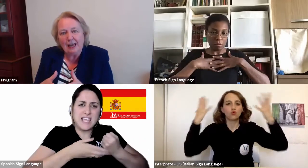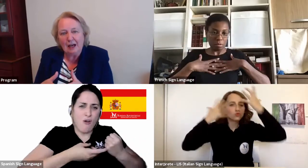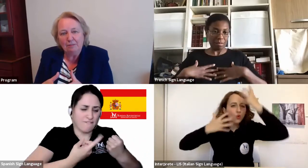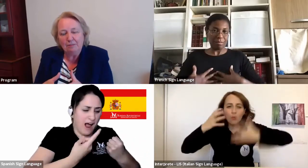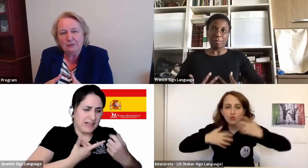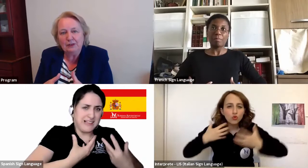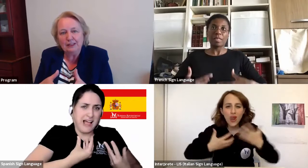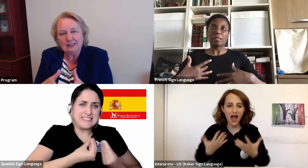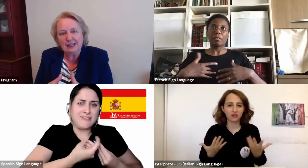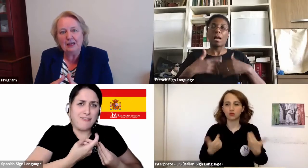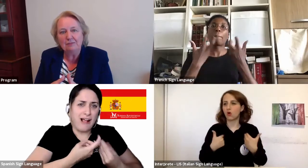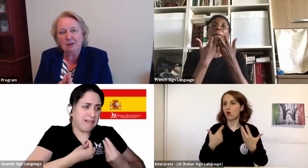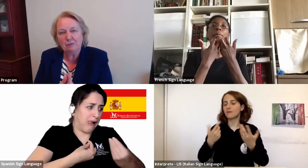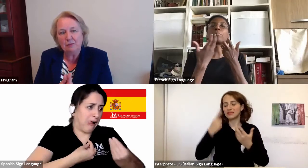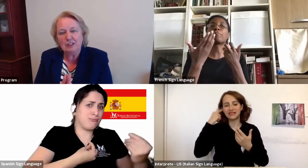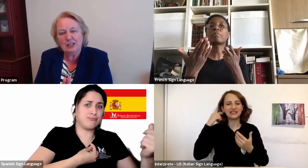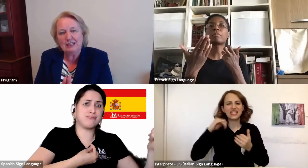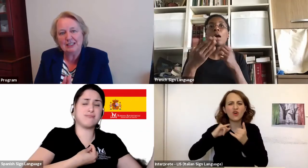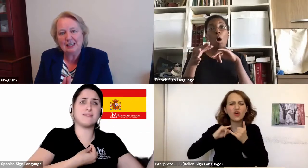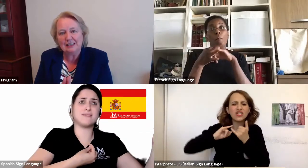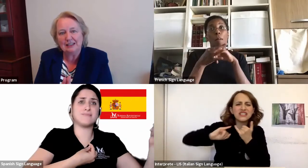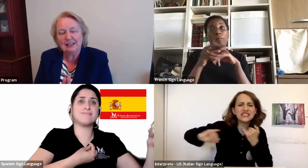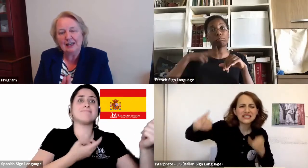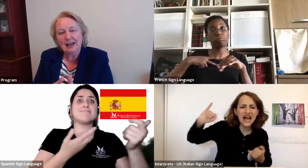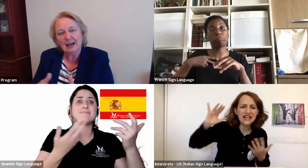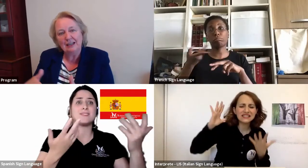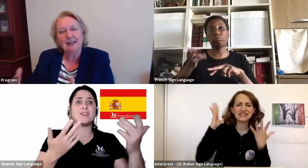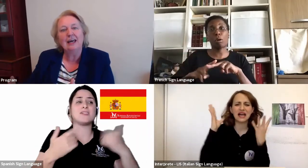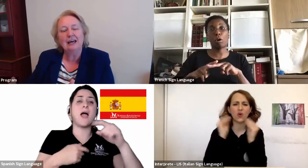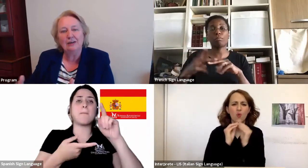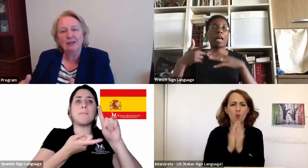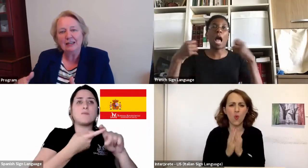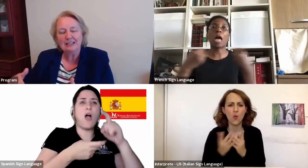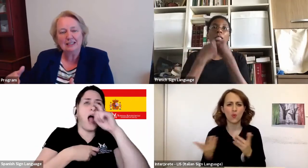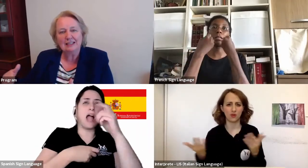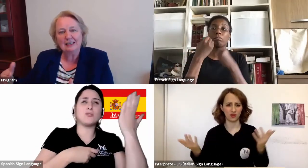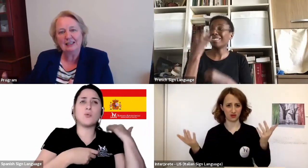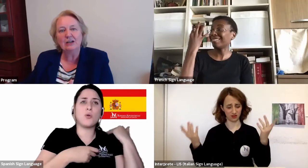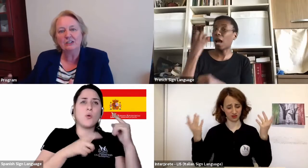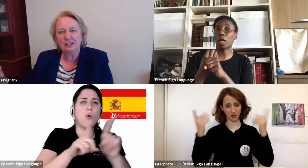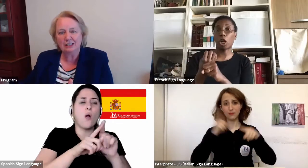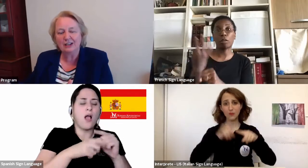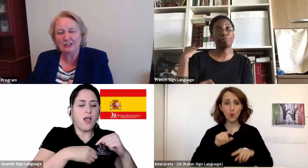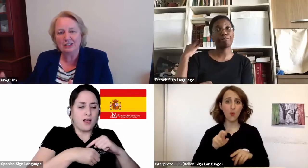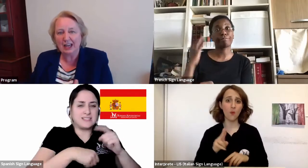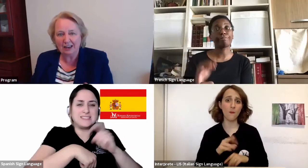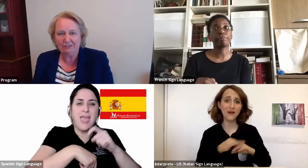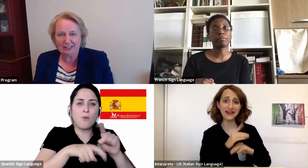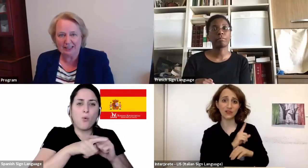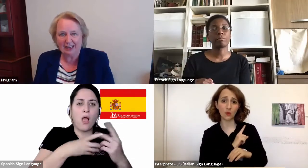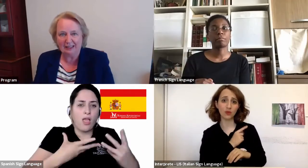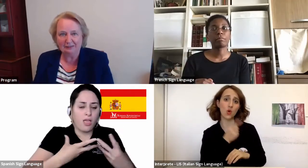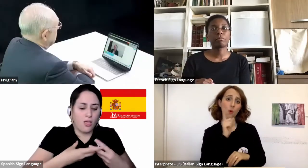that gap between the time that we shared together and now is getting larger and larger